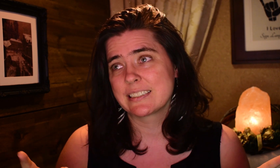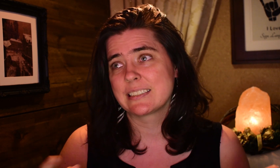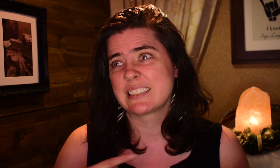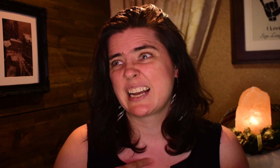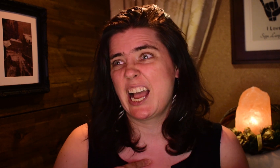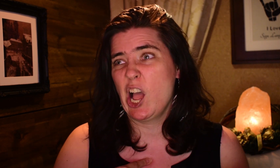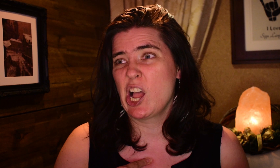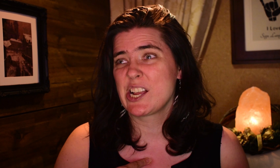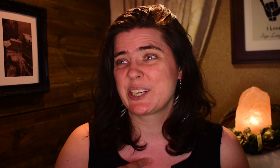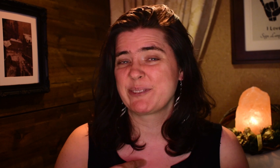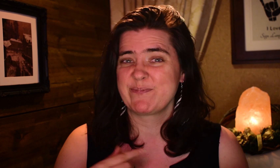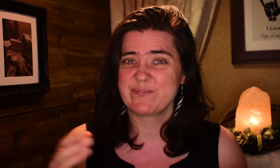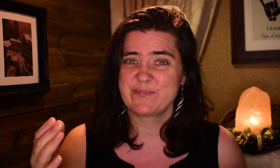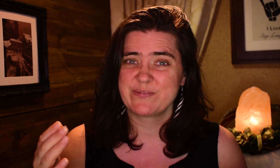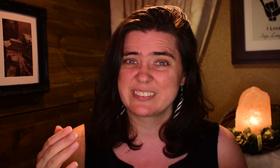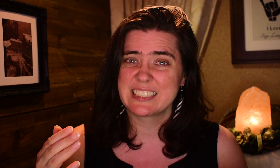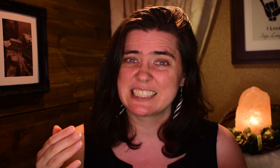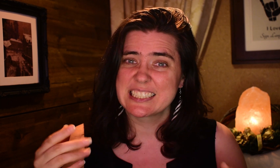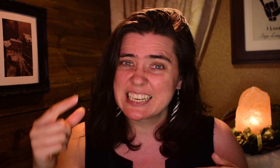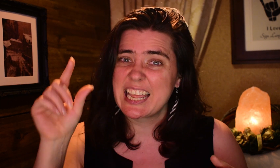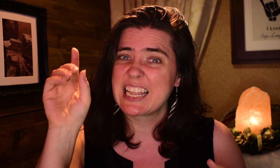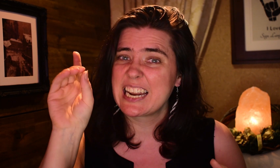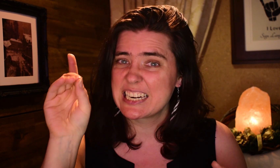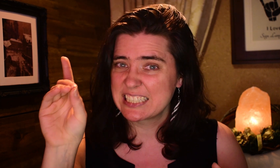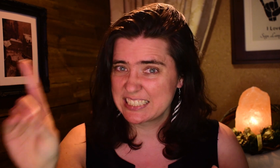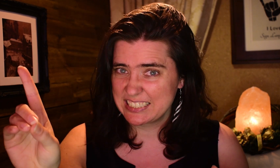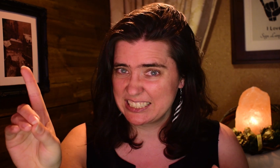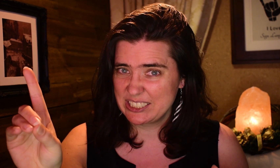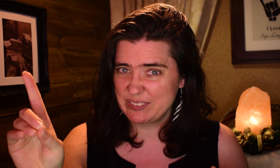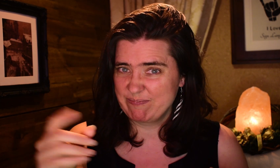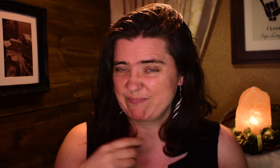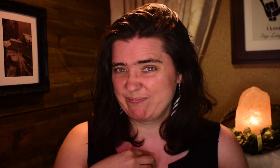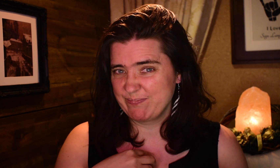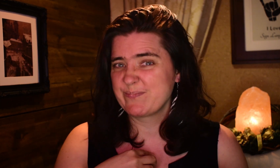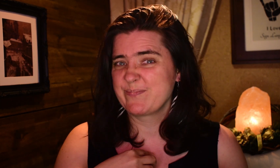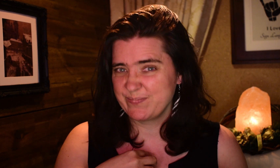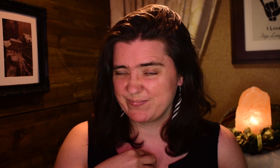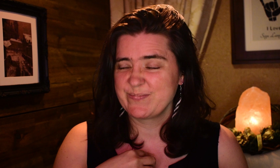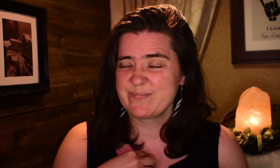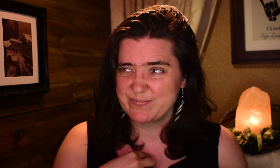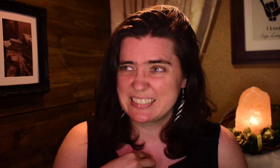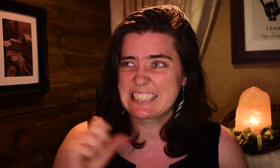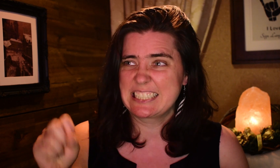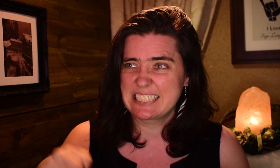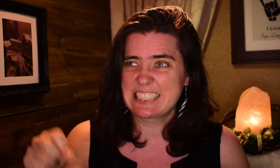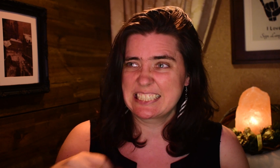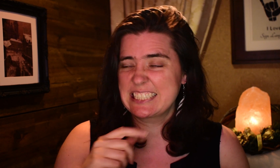But I got a D in the class. Mm-hmm.